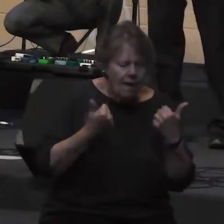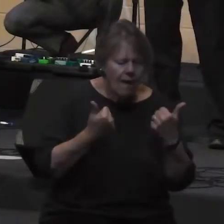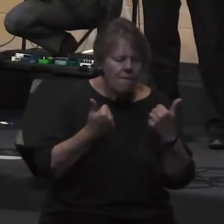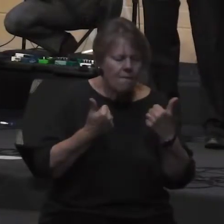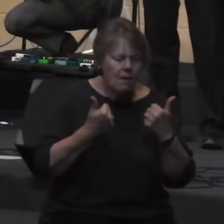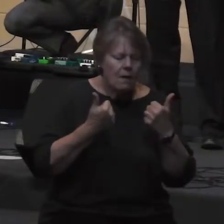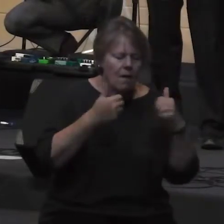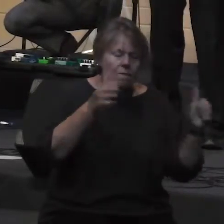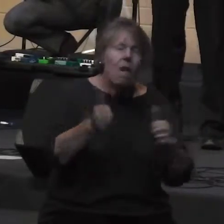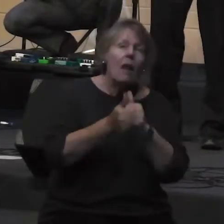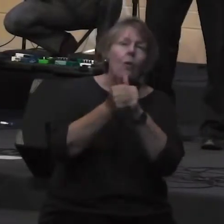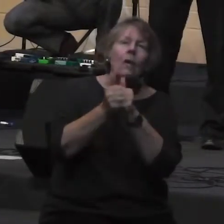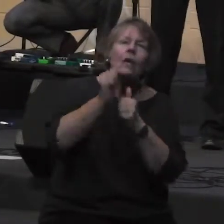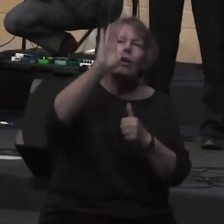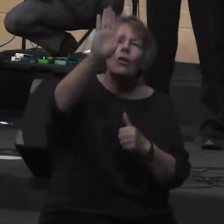kingdom